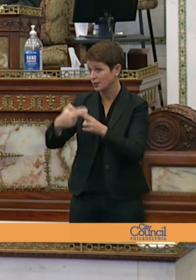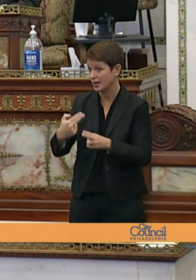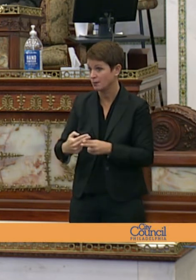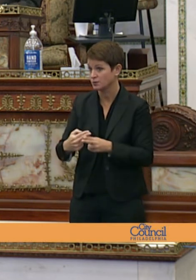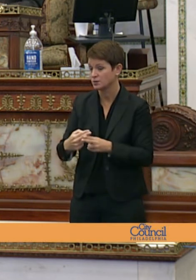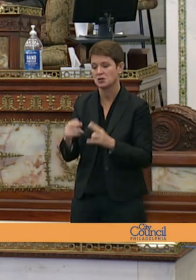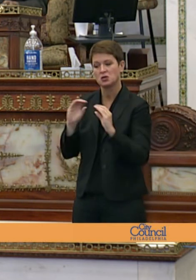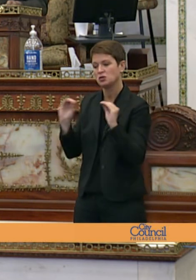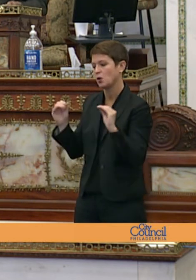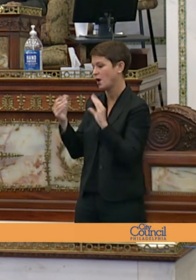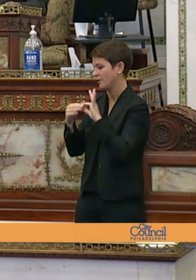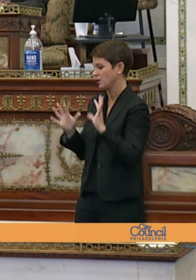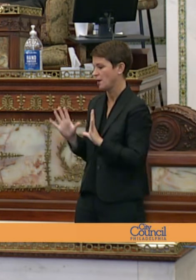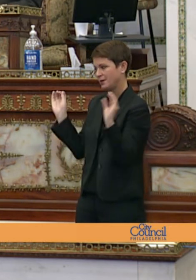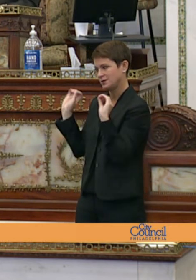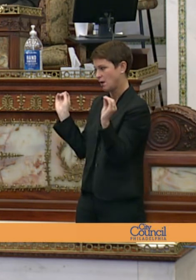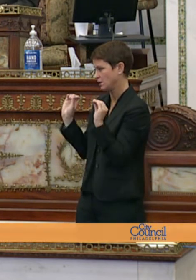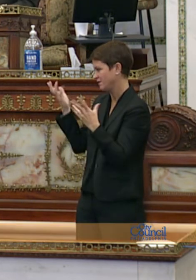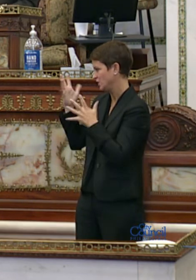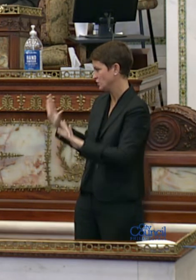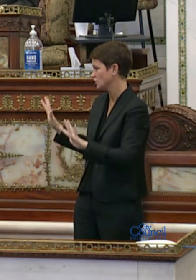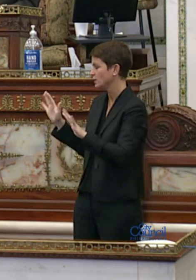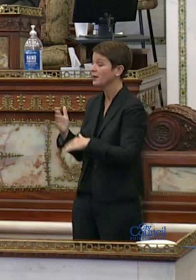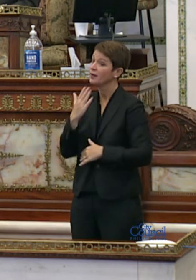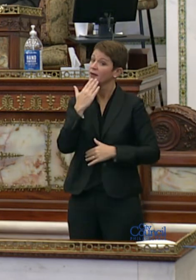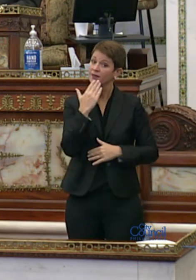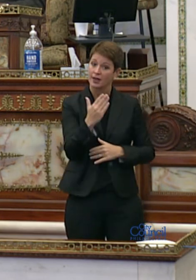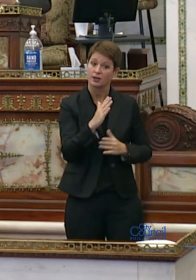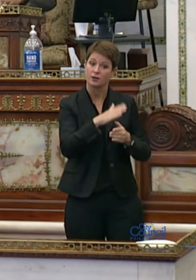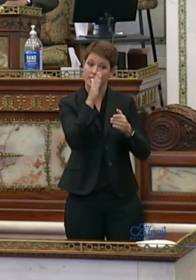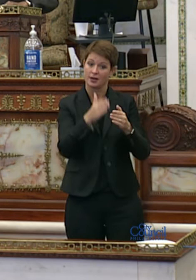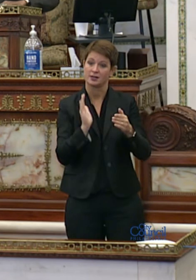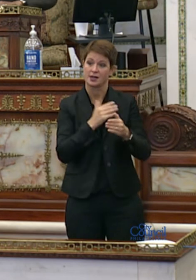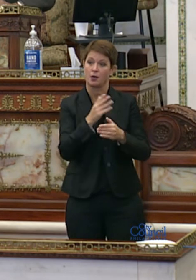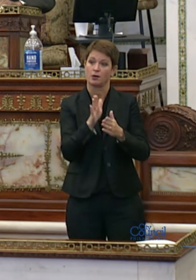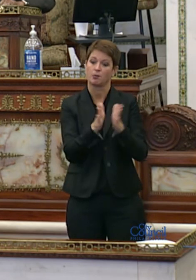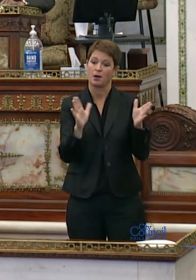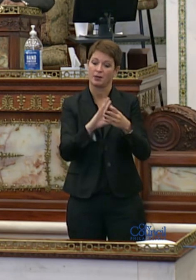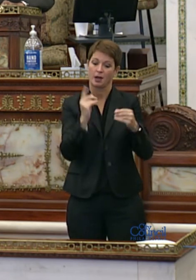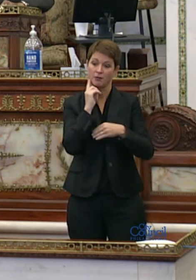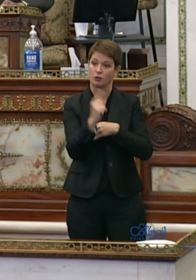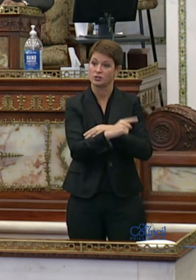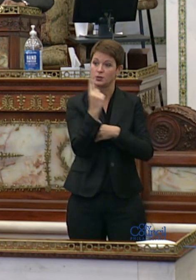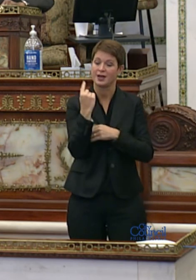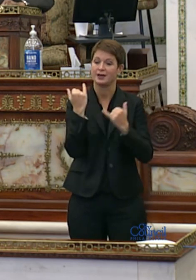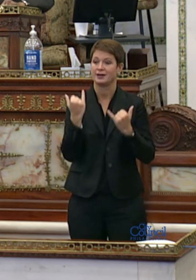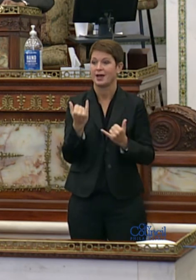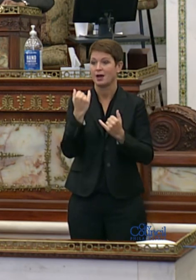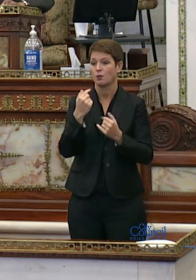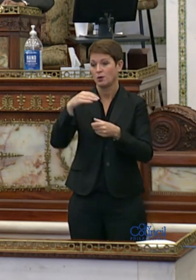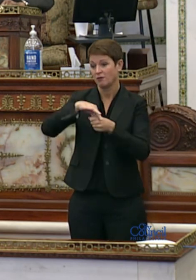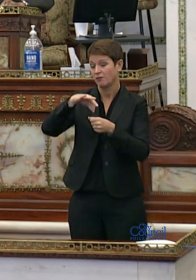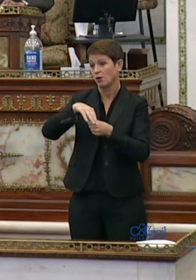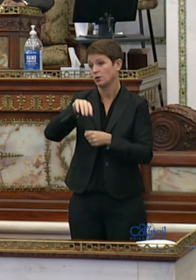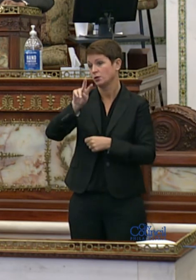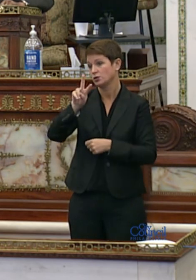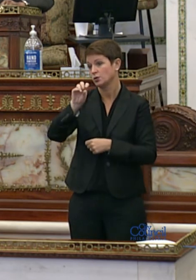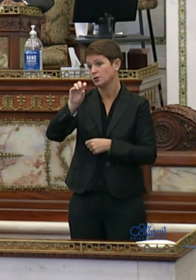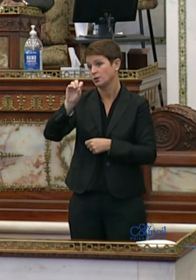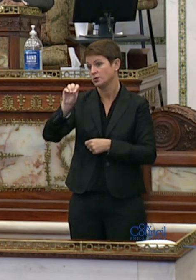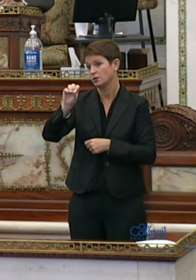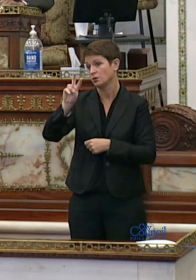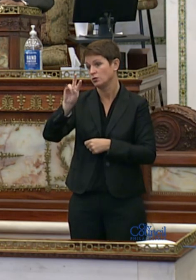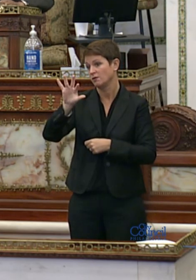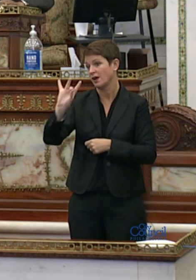there are no other speakers mr president thank you very much that concludes our public comment for today we will now consider bill number two zero zero two